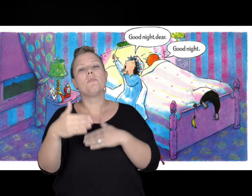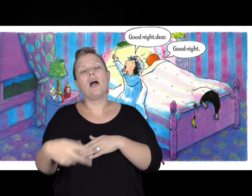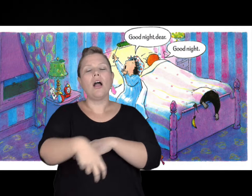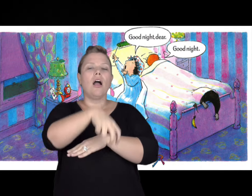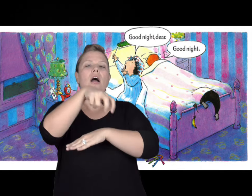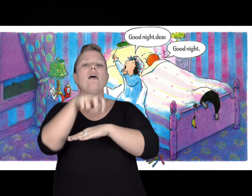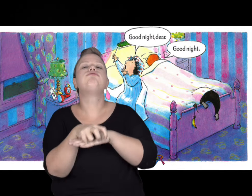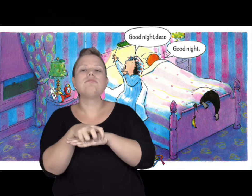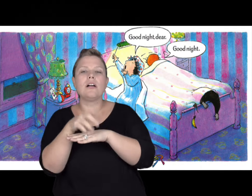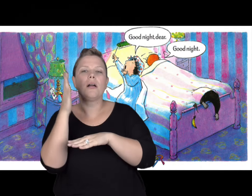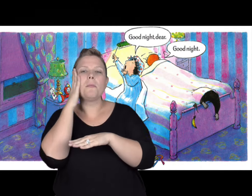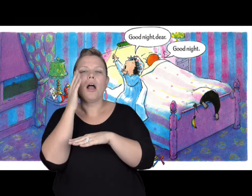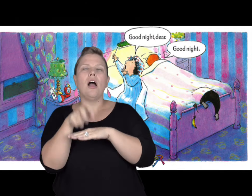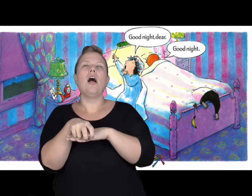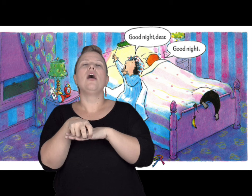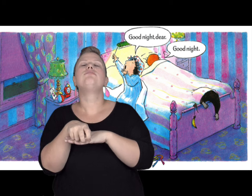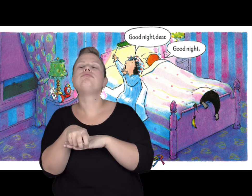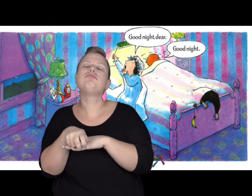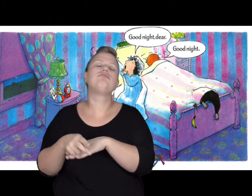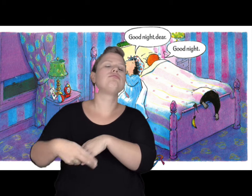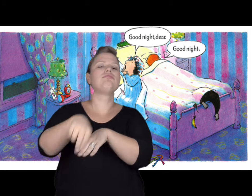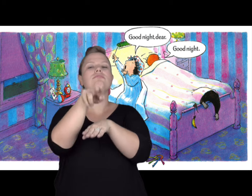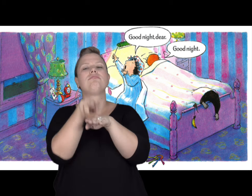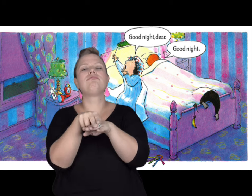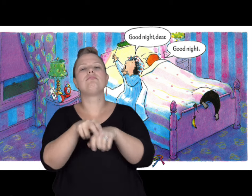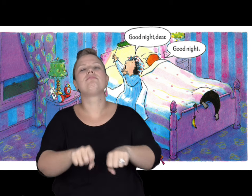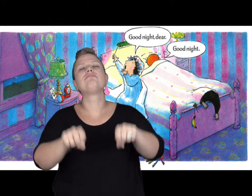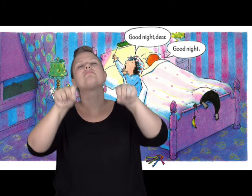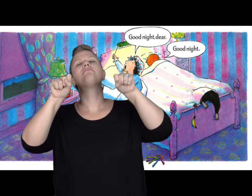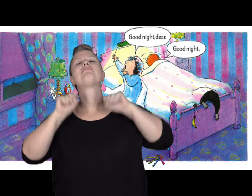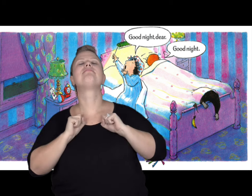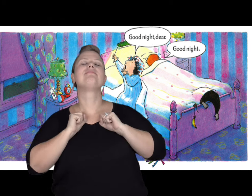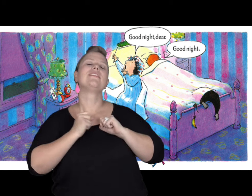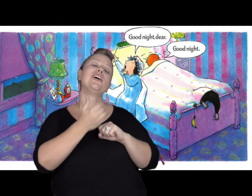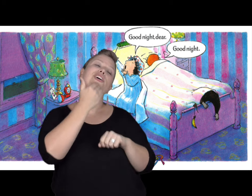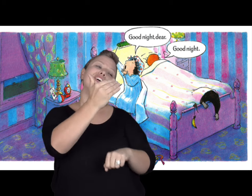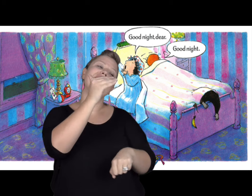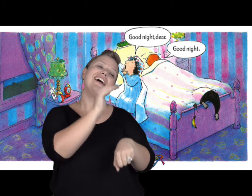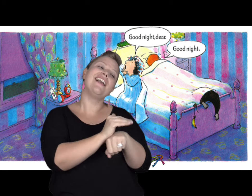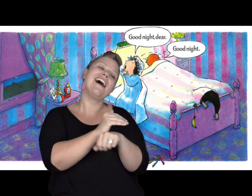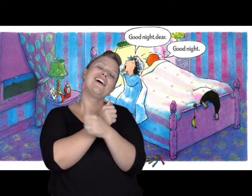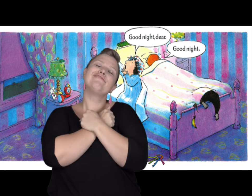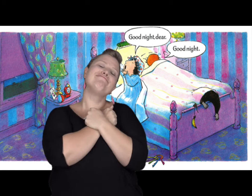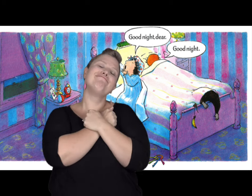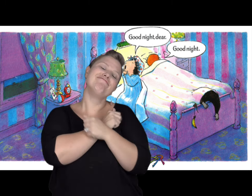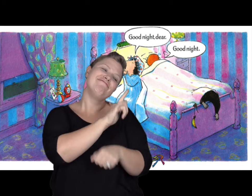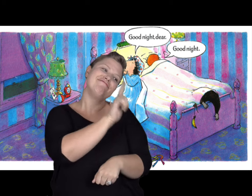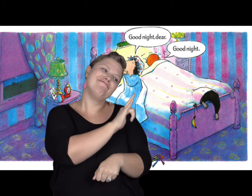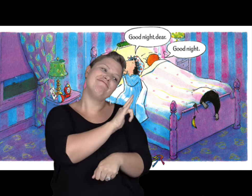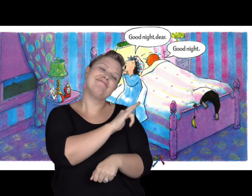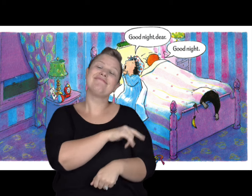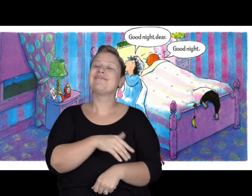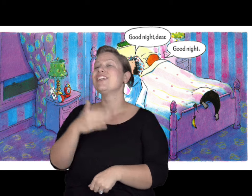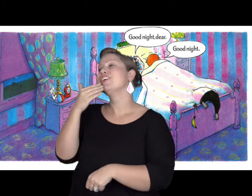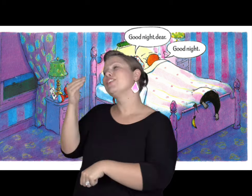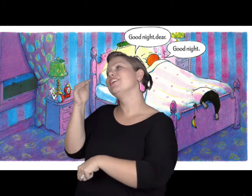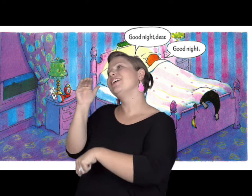she went into the bedroom sat down on the bed laid down and snuggled into bed good night dear